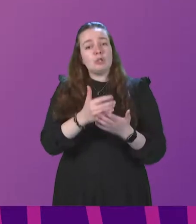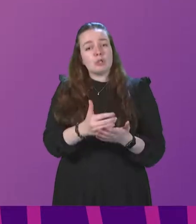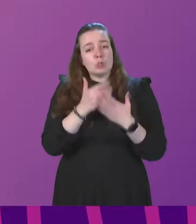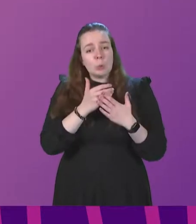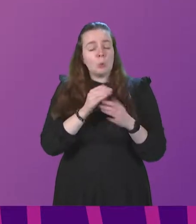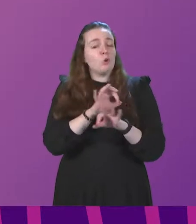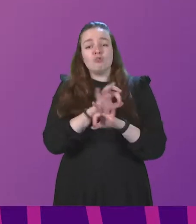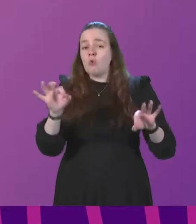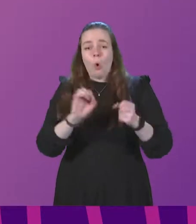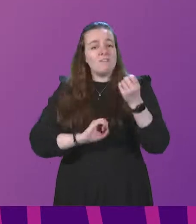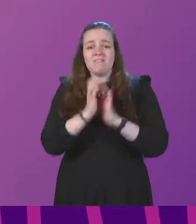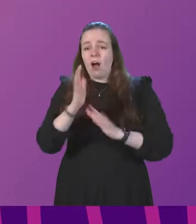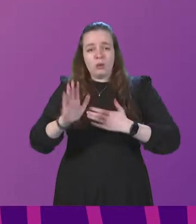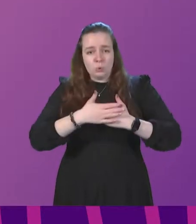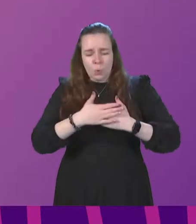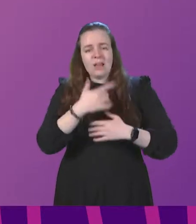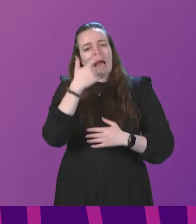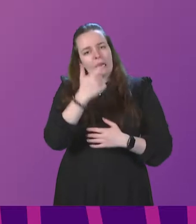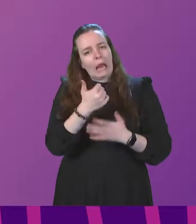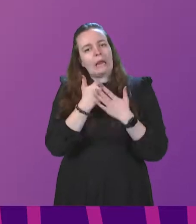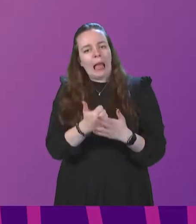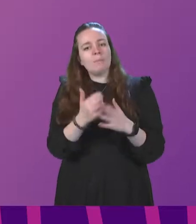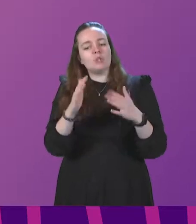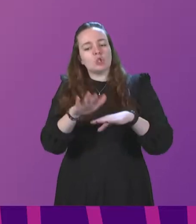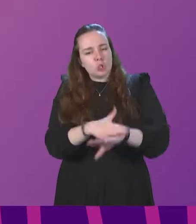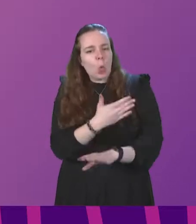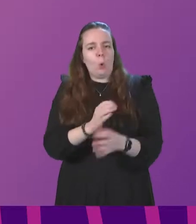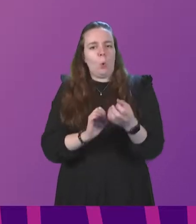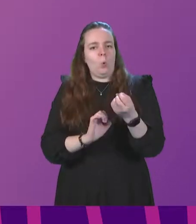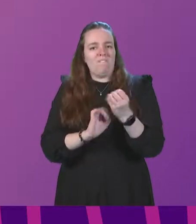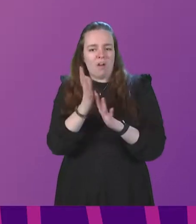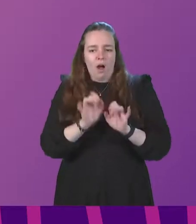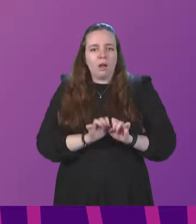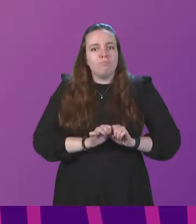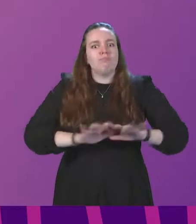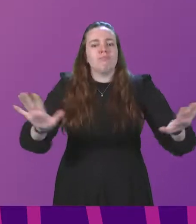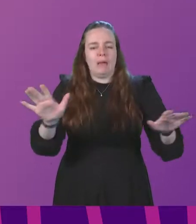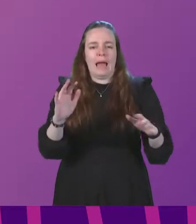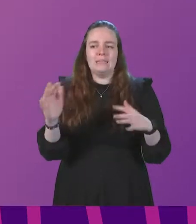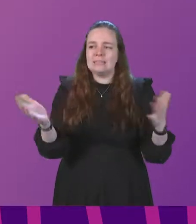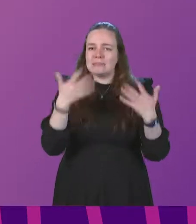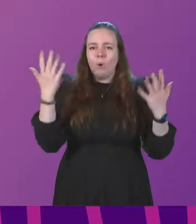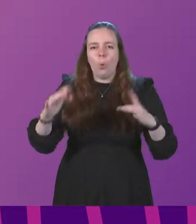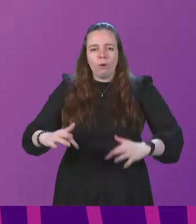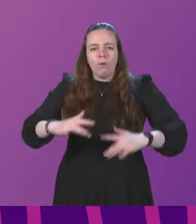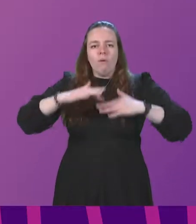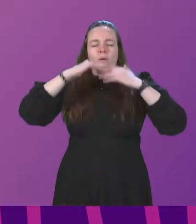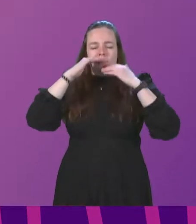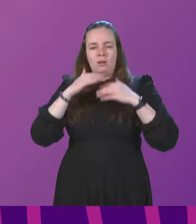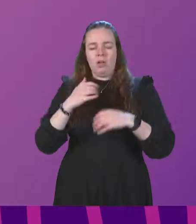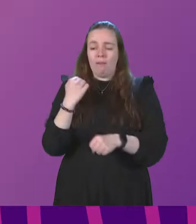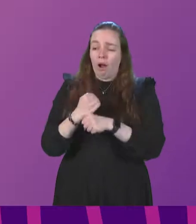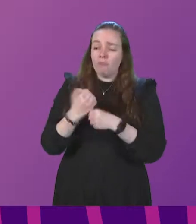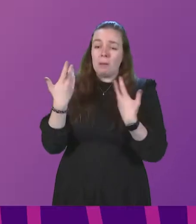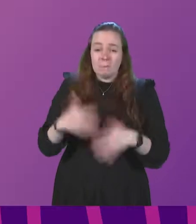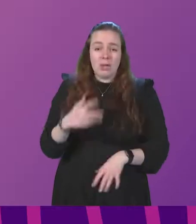-fire doors can help slow the spread of fire and smoke inhalation. It's common sense. The Scottish Government has had two years